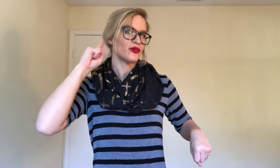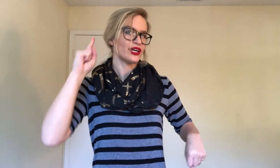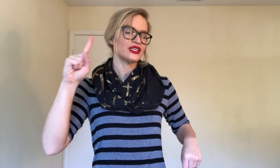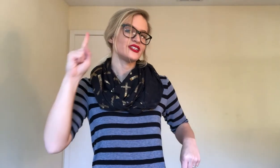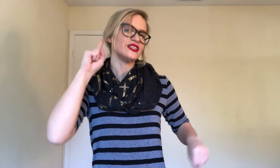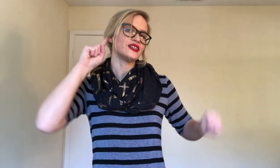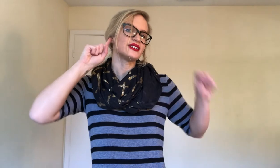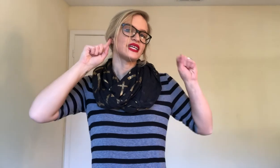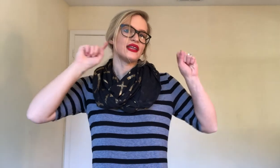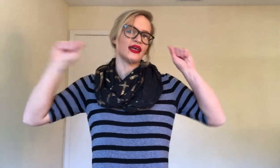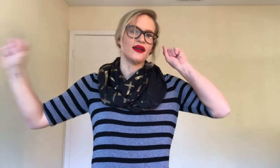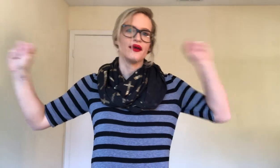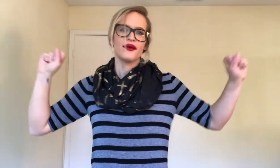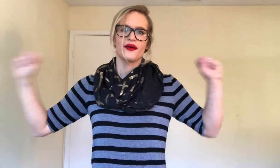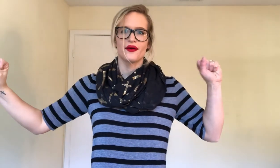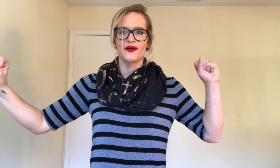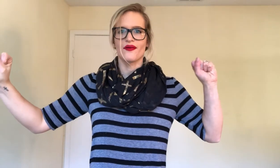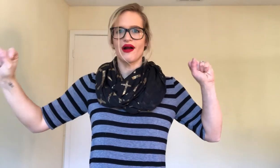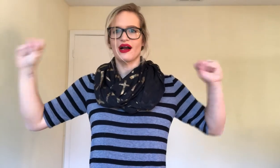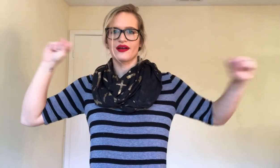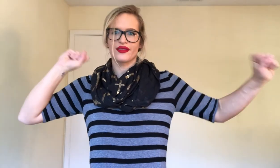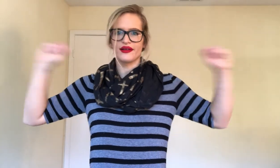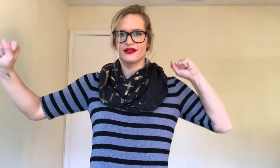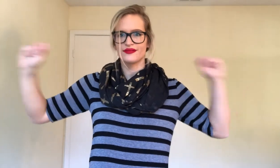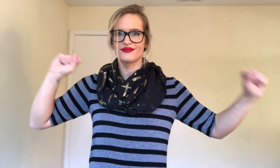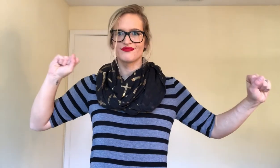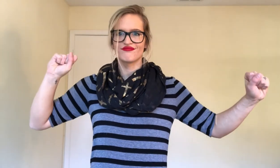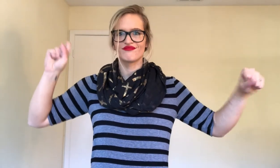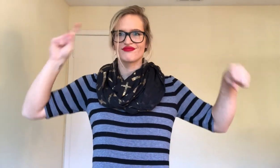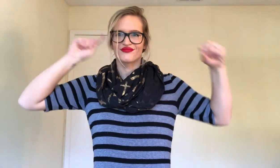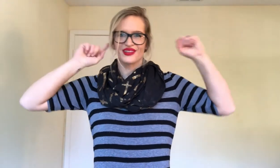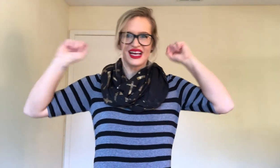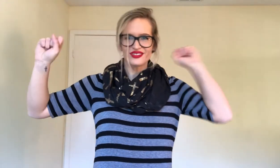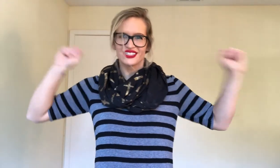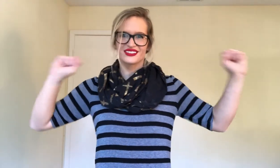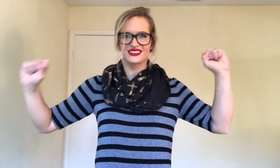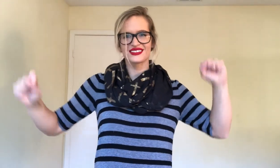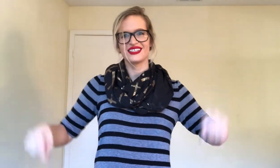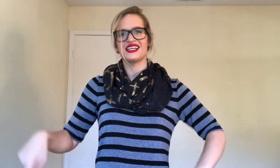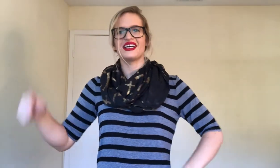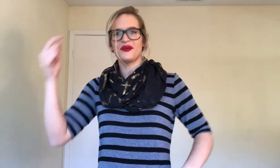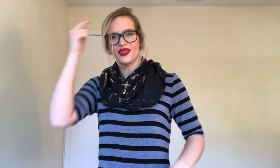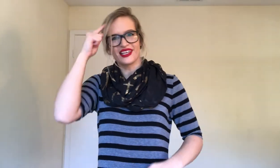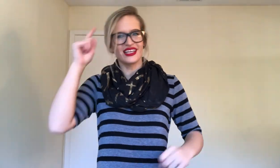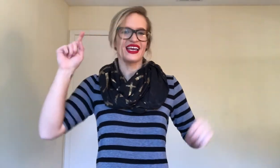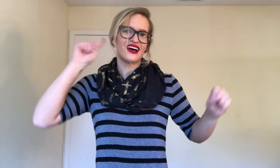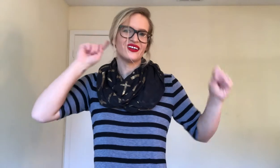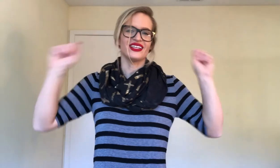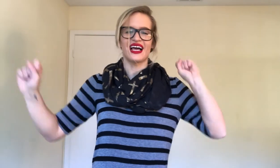point out your ears. And then. Rock. The. Loudness. I'm thinking out loud.